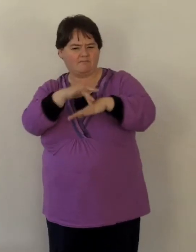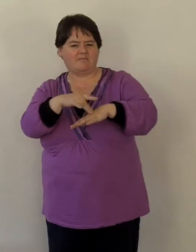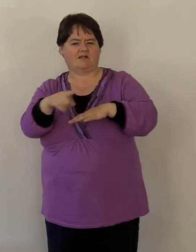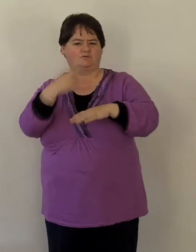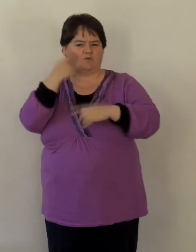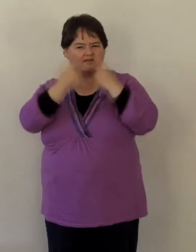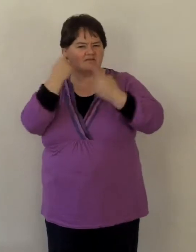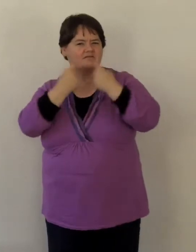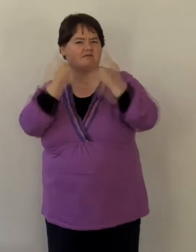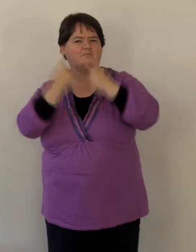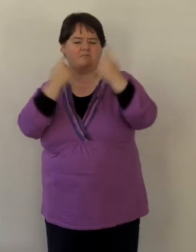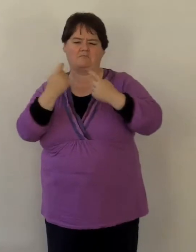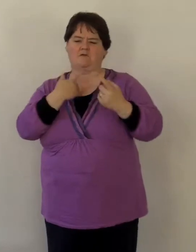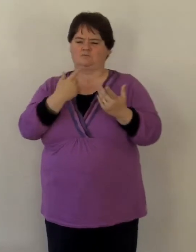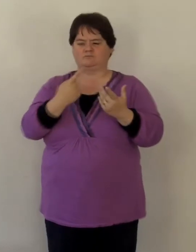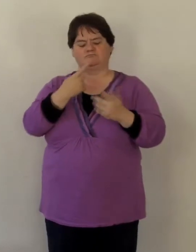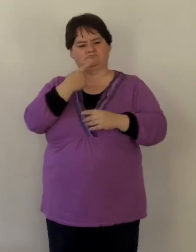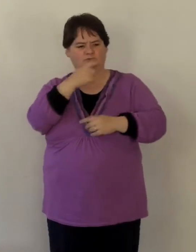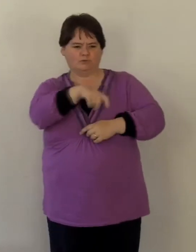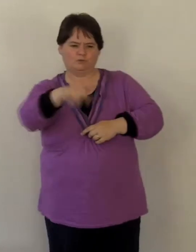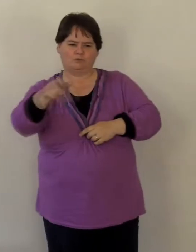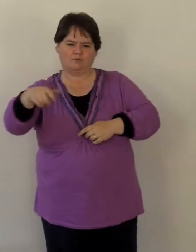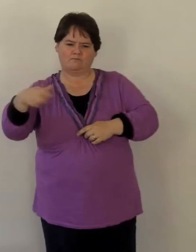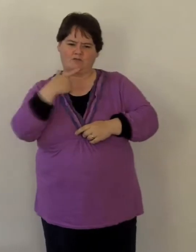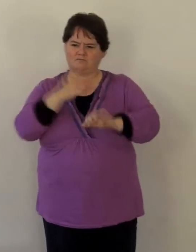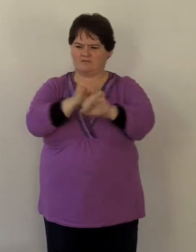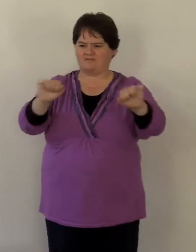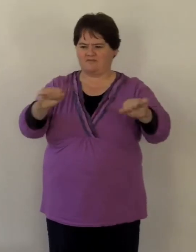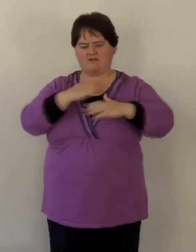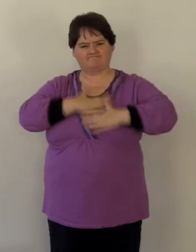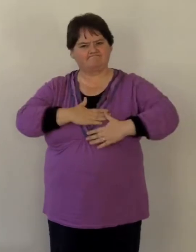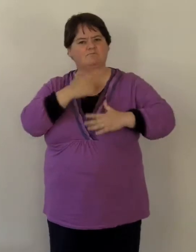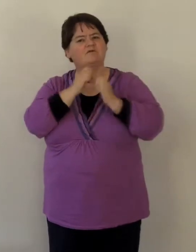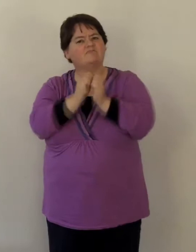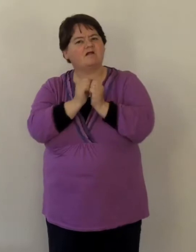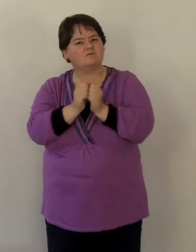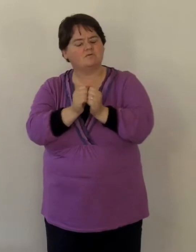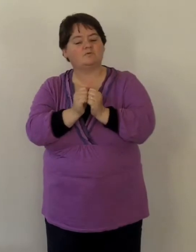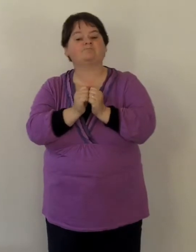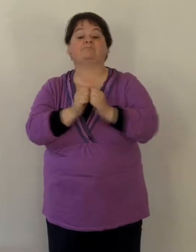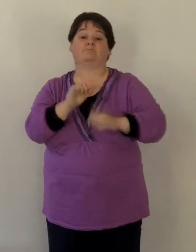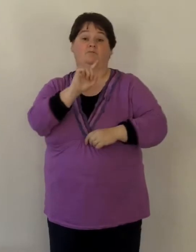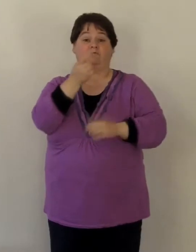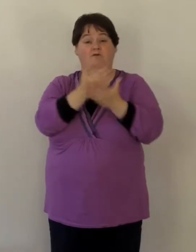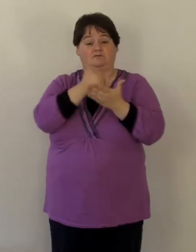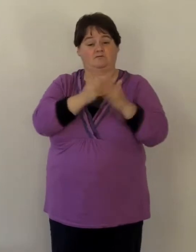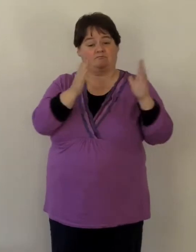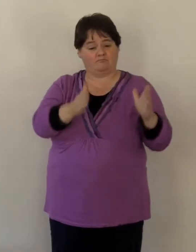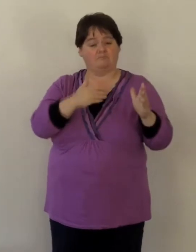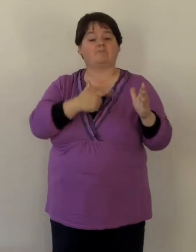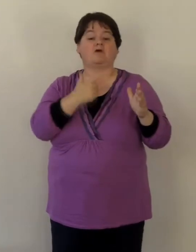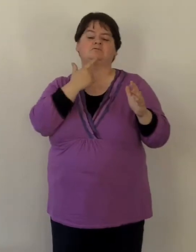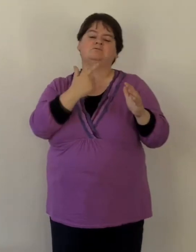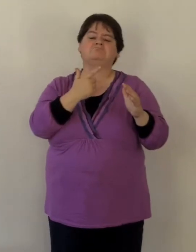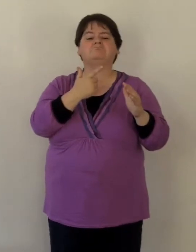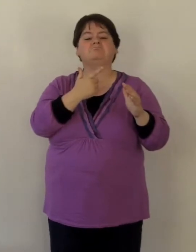on the travel of human beings or the values of human beings. Basically, the first act is set just after